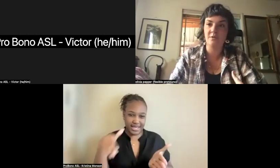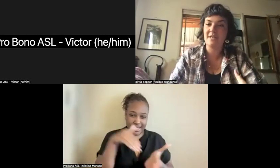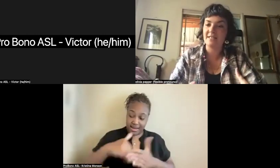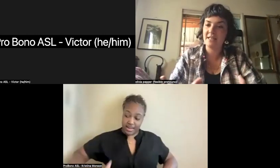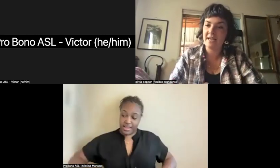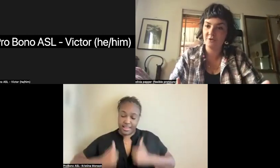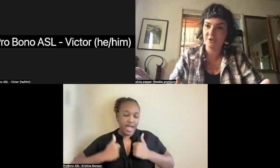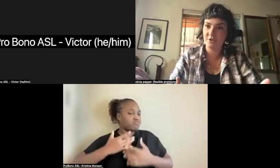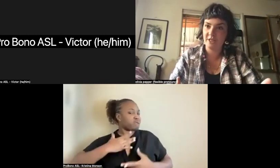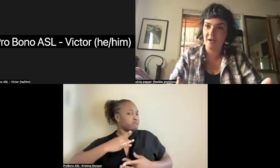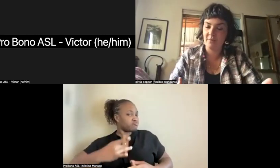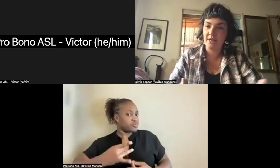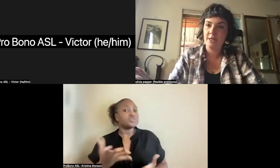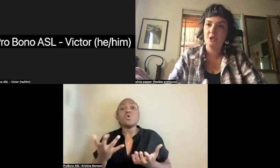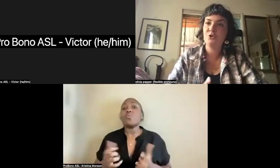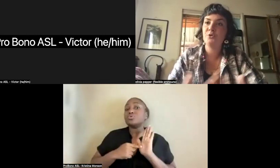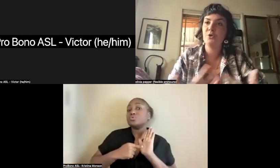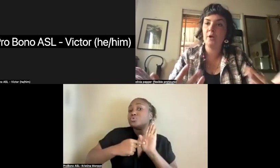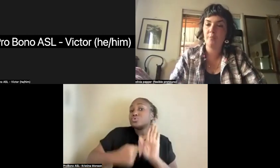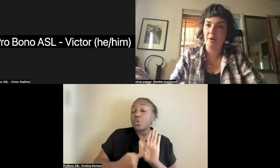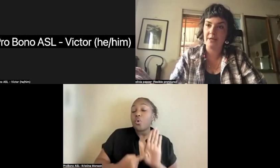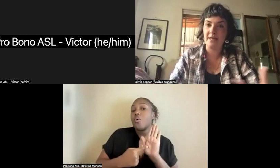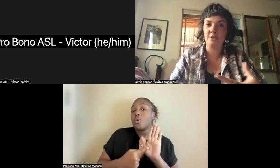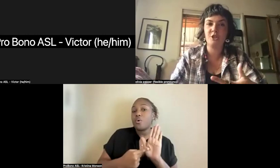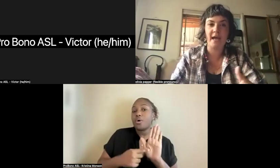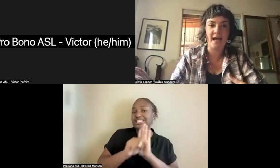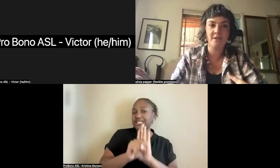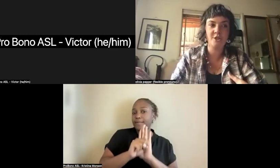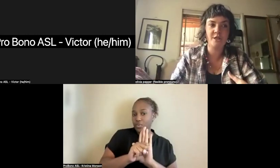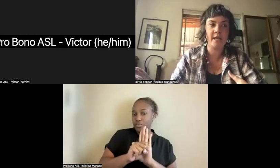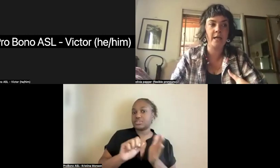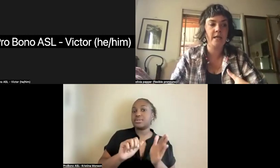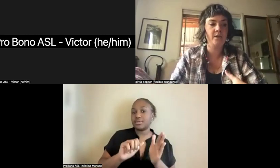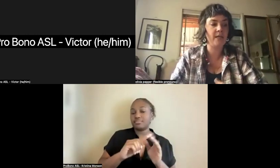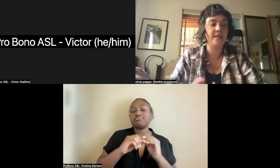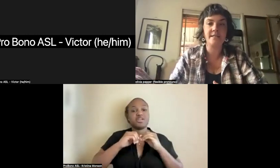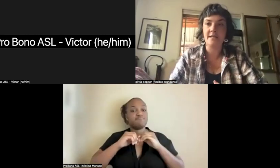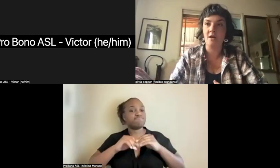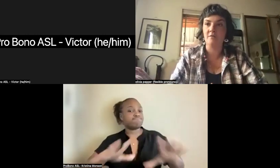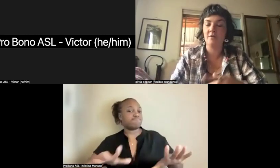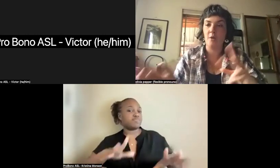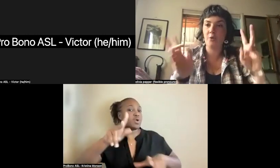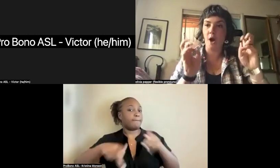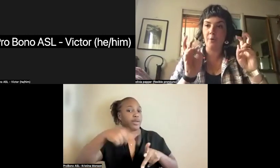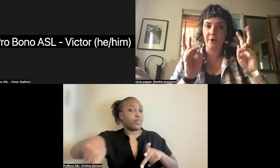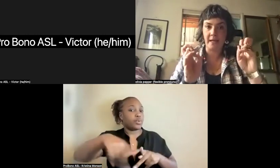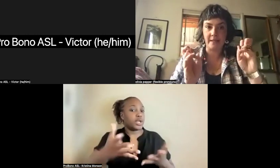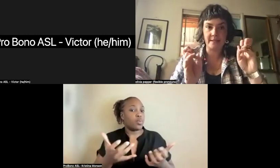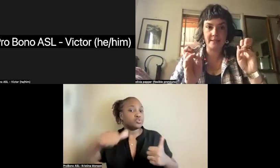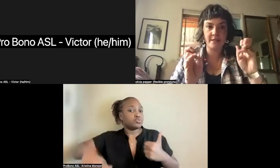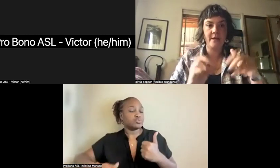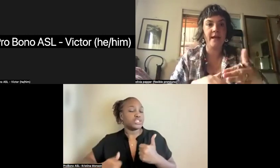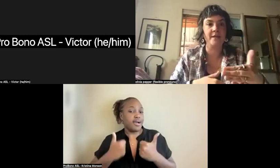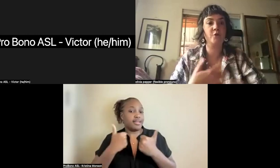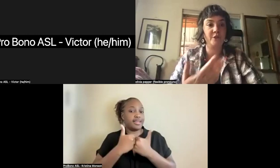symbols as they understood them to the greater public and challenging the idea of a proper England